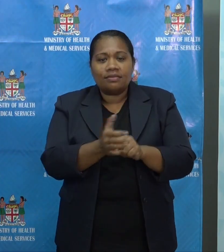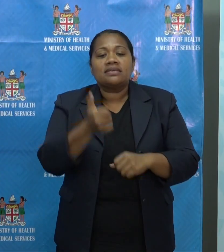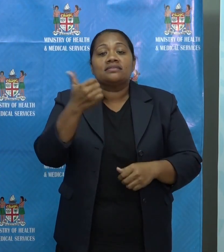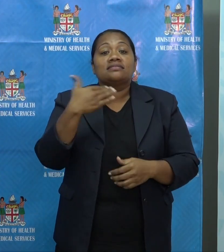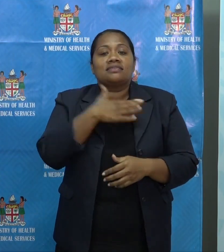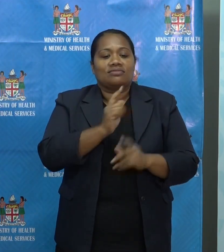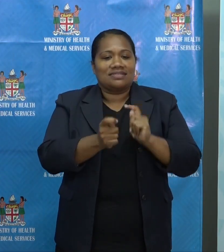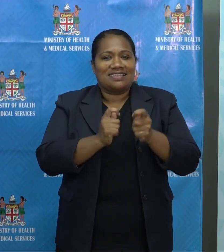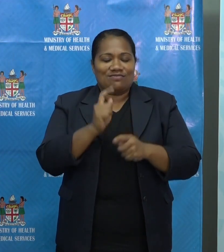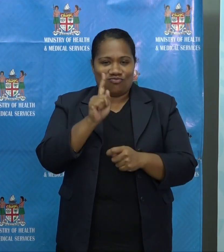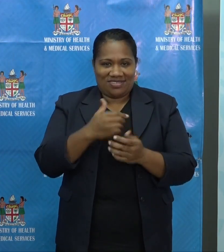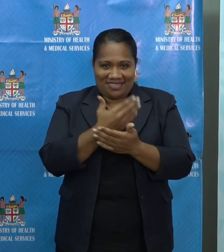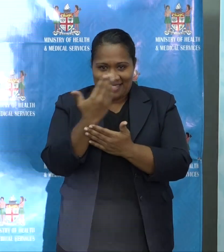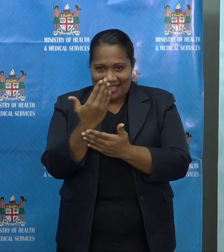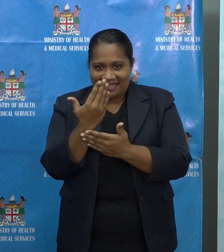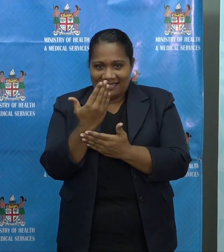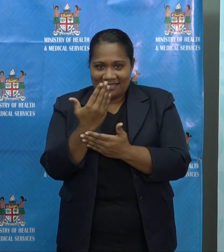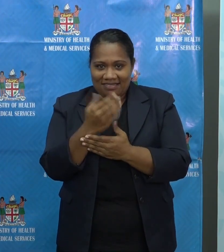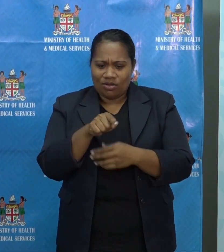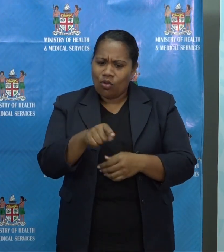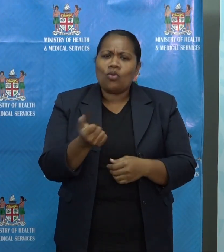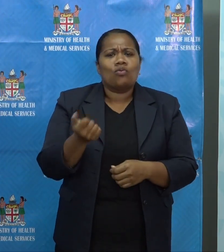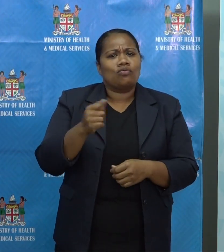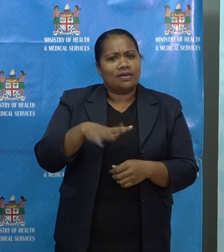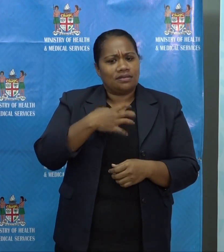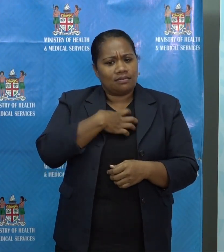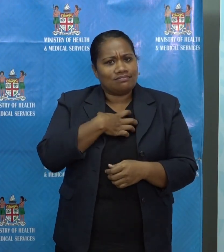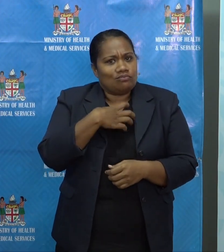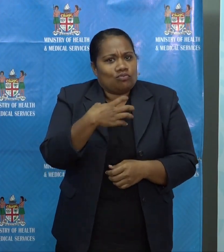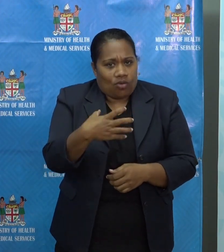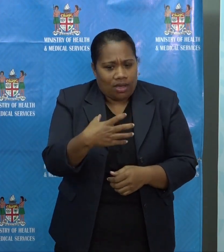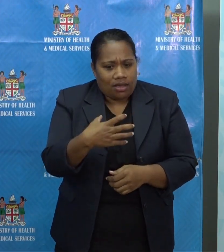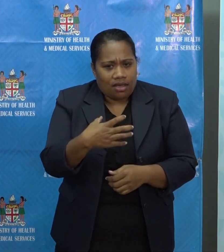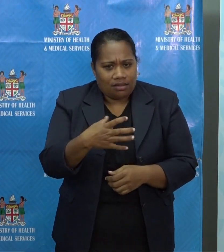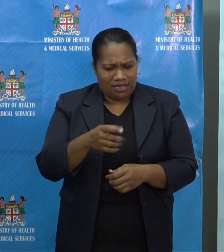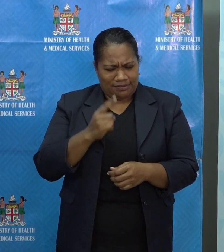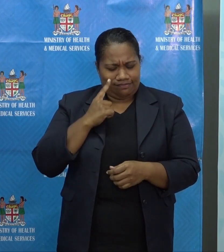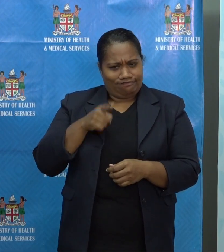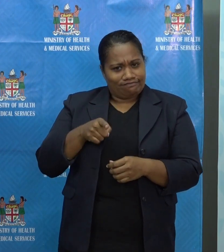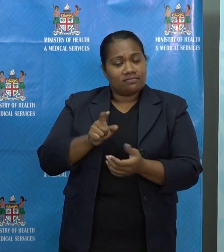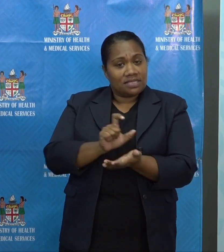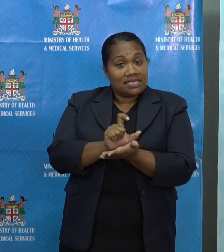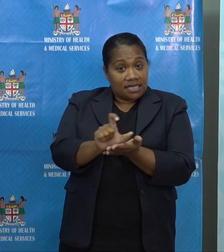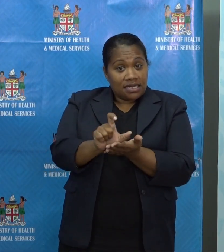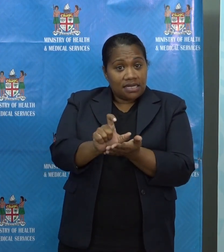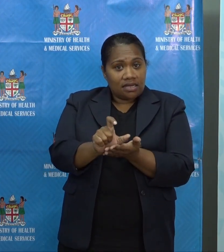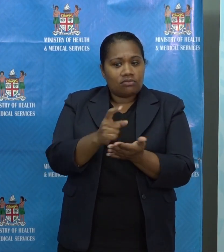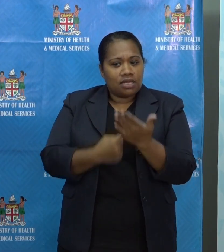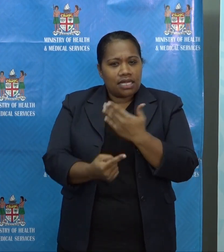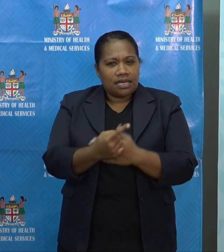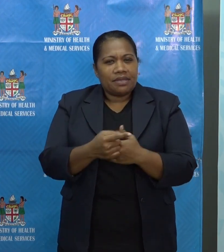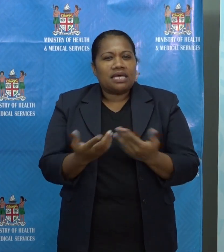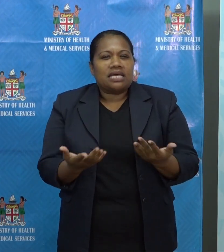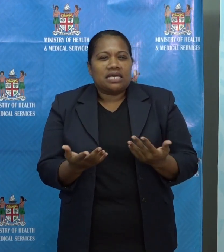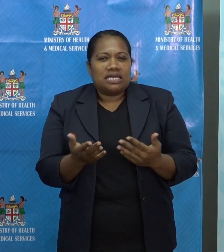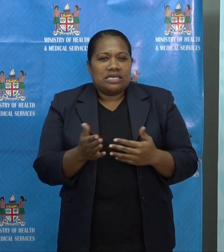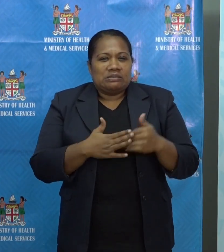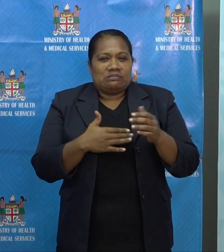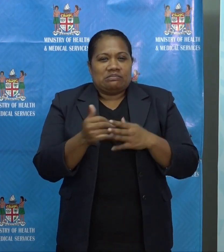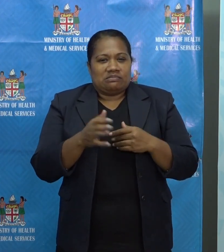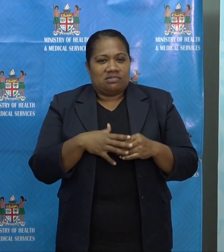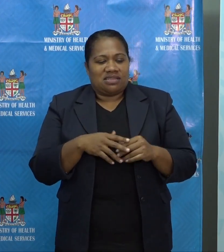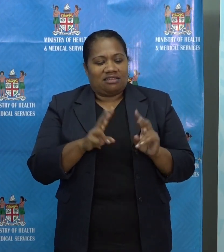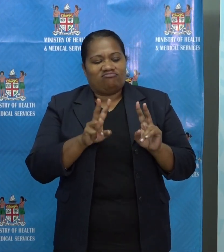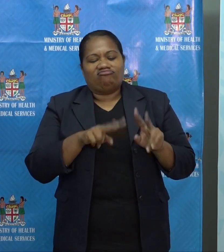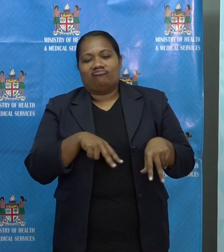already more than the daily average. It's clear that there was an underestimate of what our healthcare heroes can